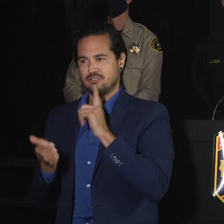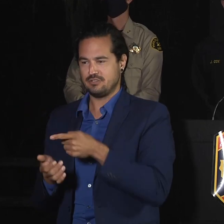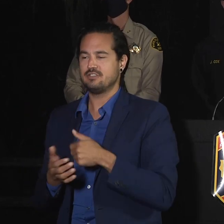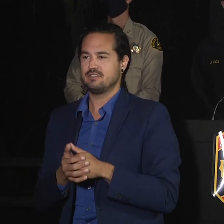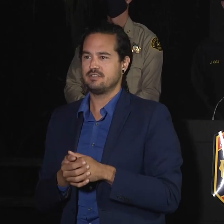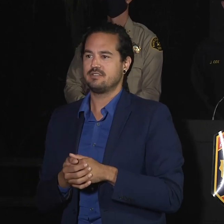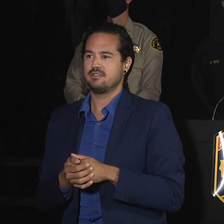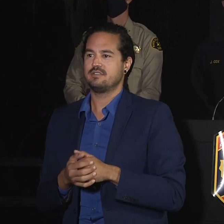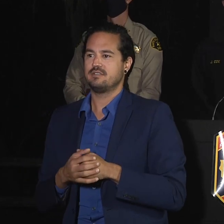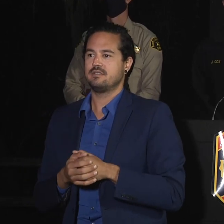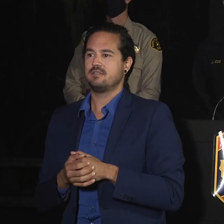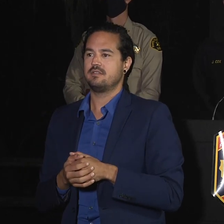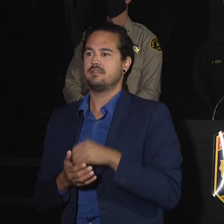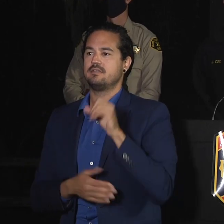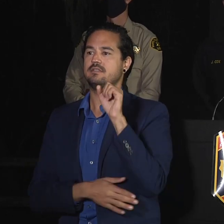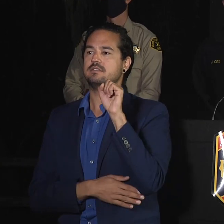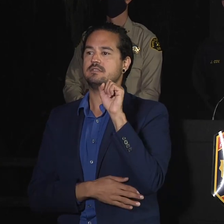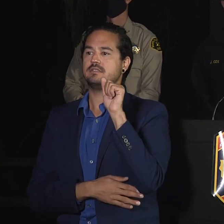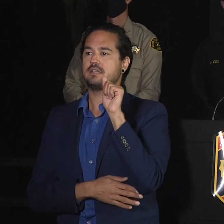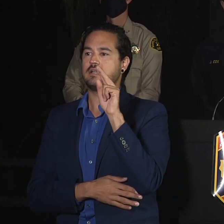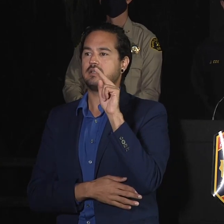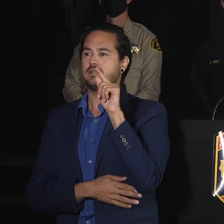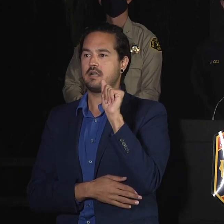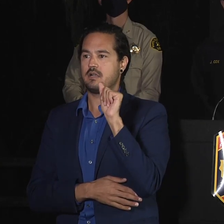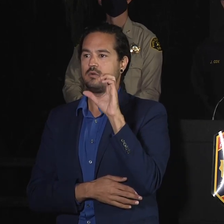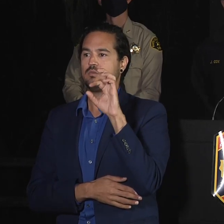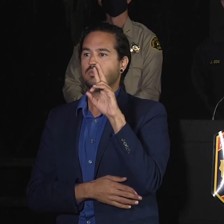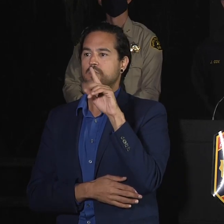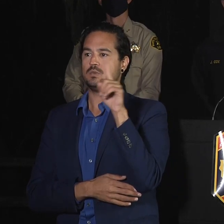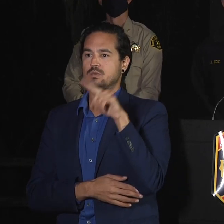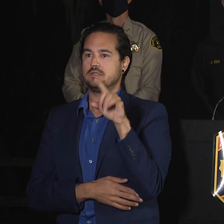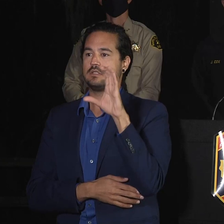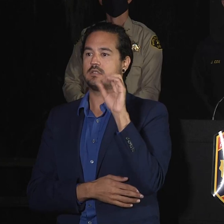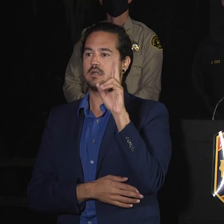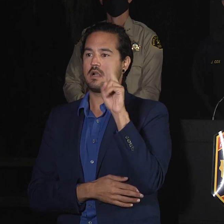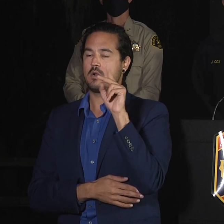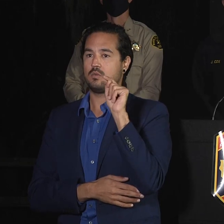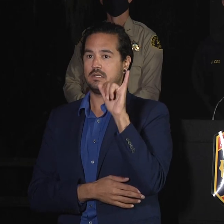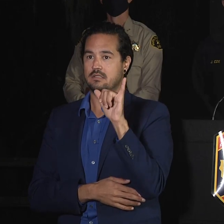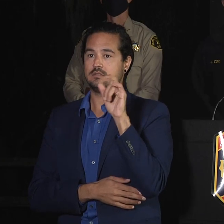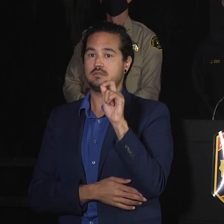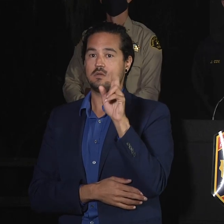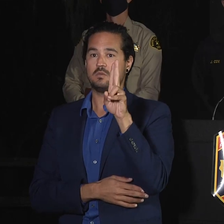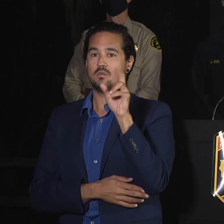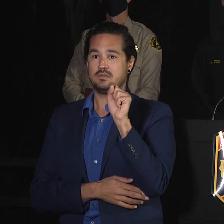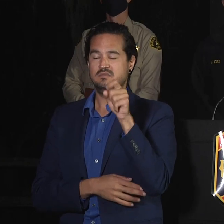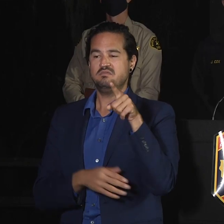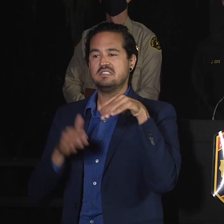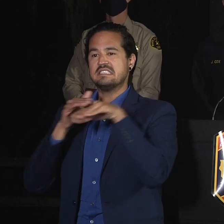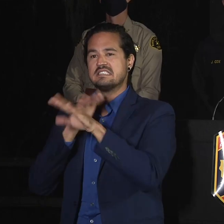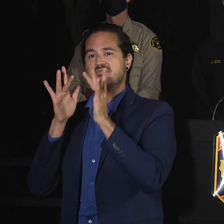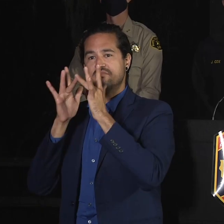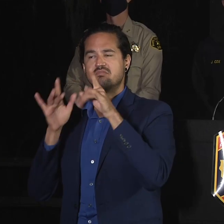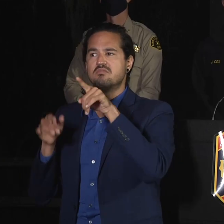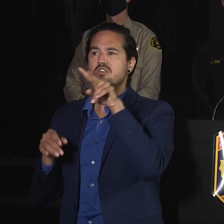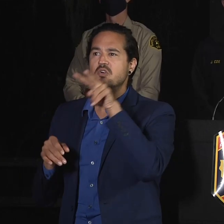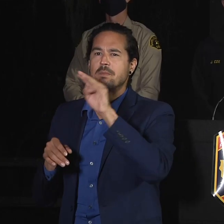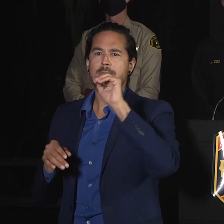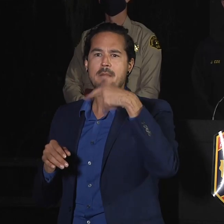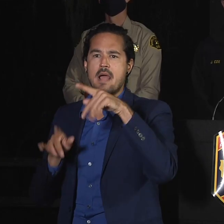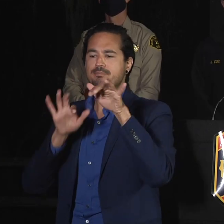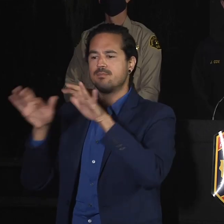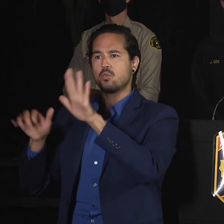santacruzcounty.us. Additionally, for the repopulation, the link to that map